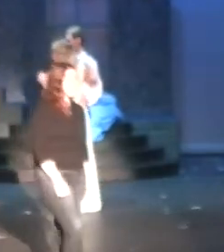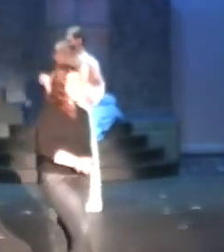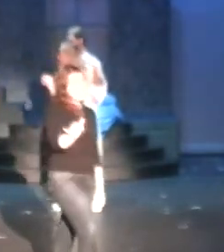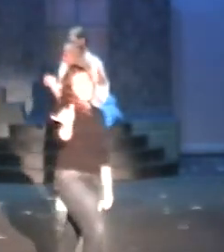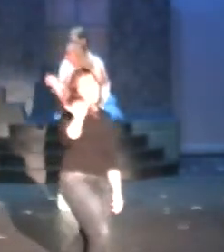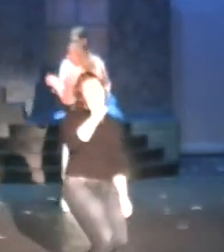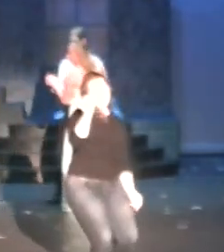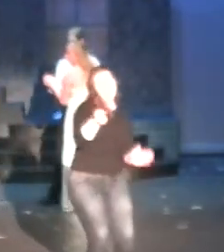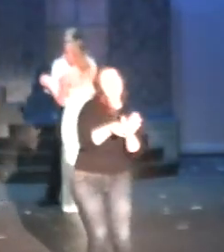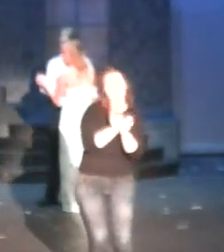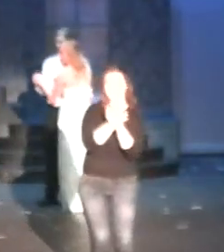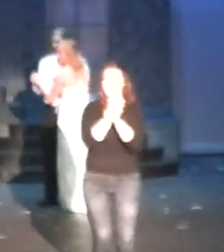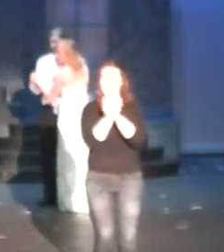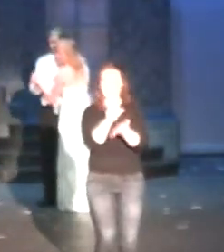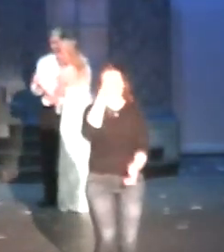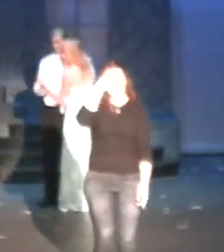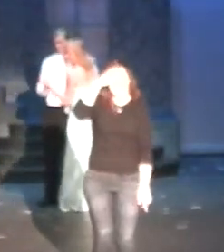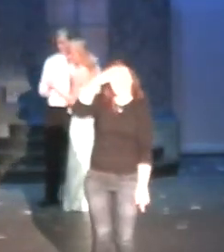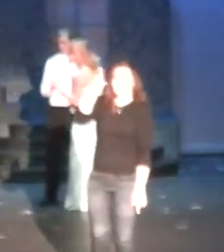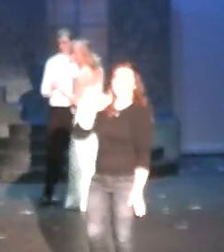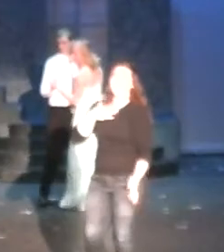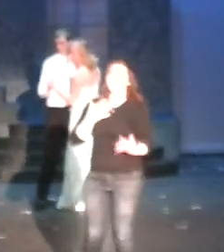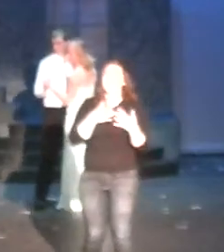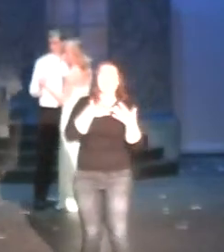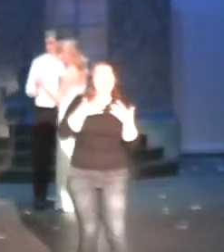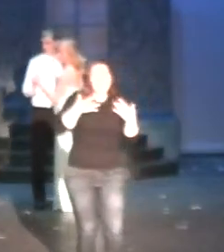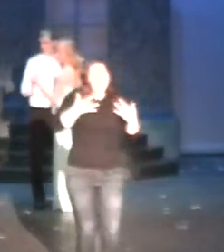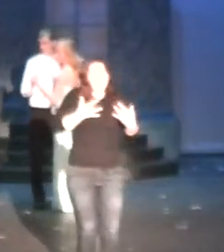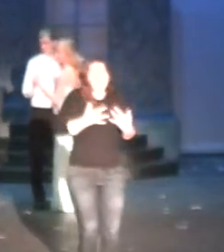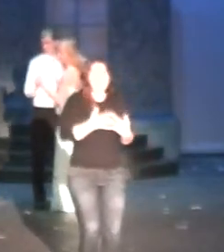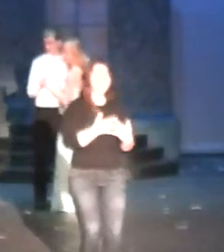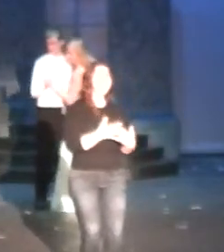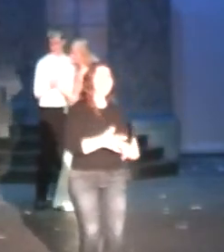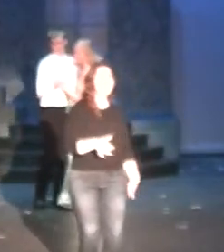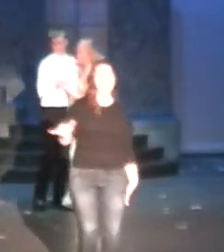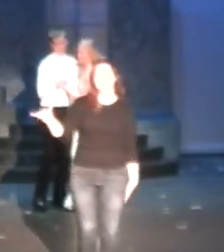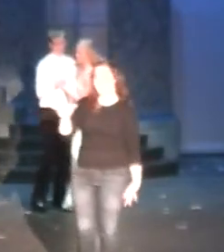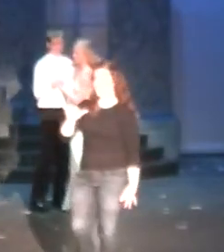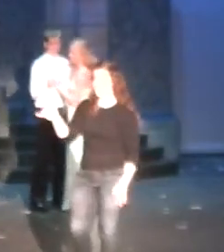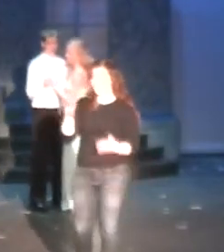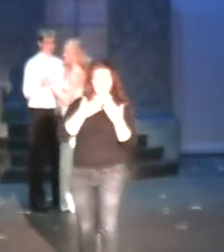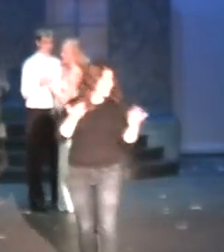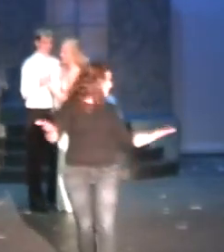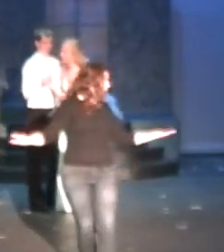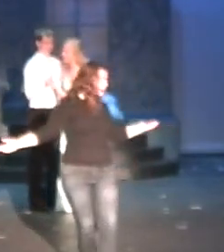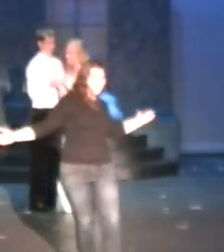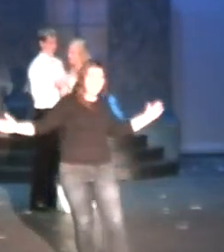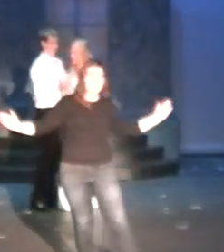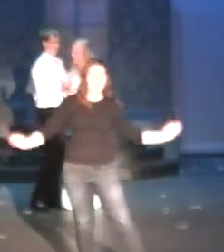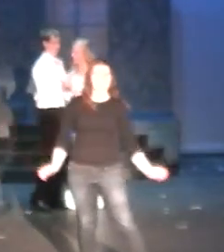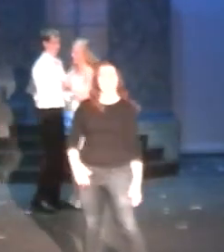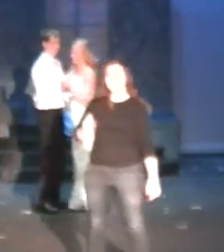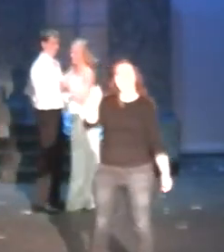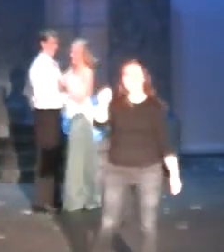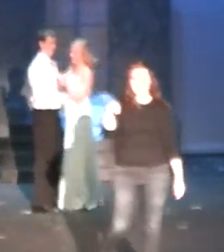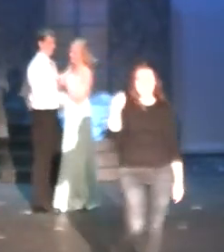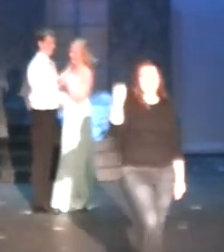Like a movie, oh my, you've got my favorite part, yeah